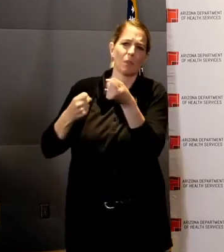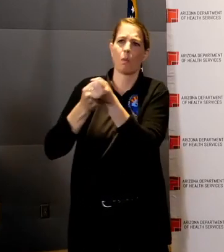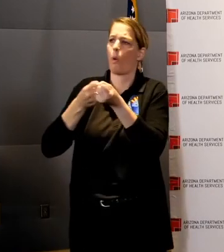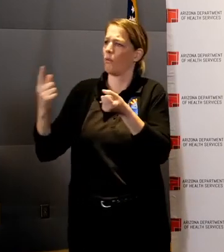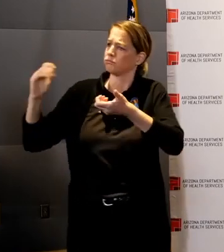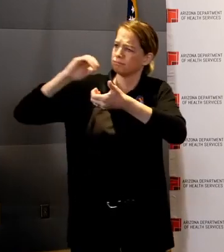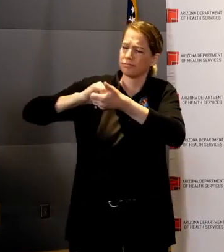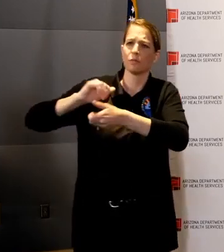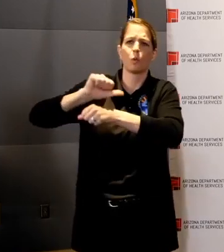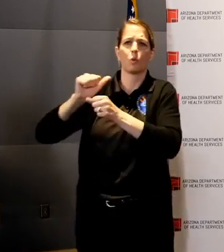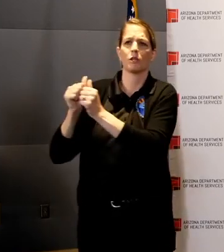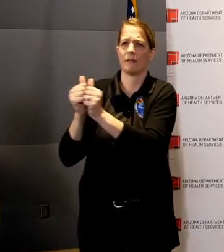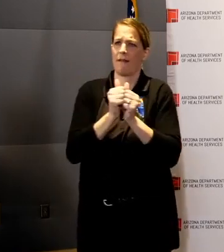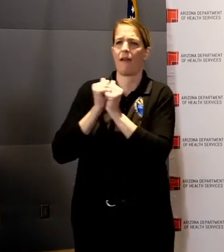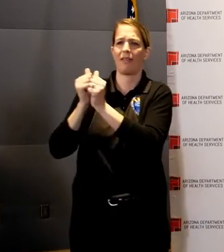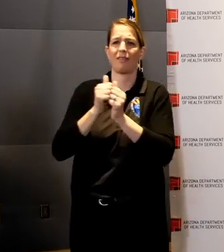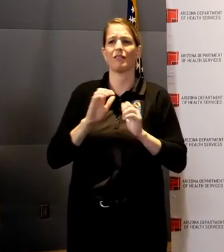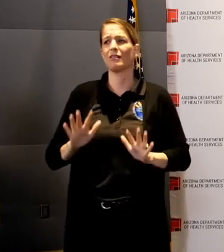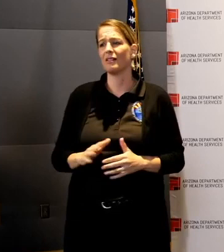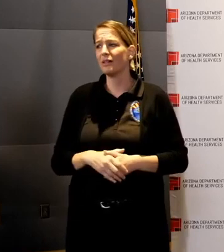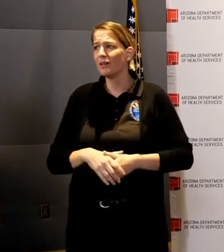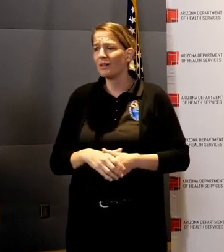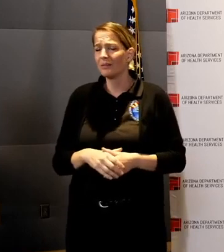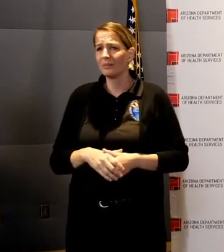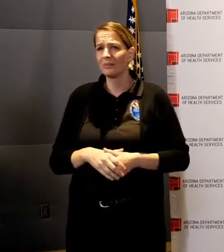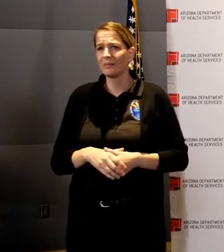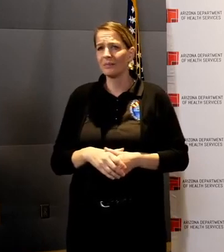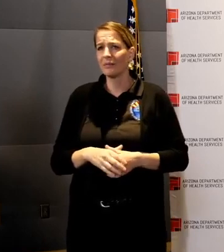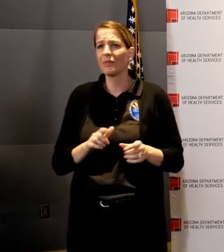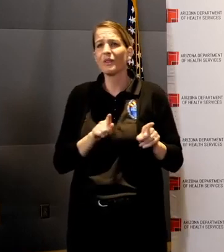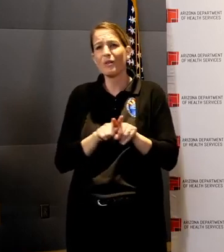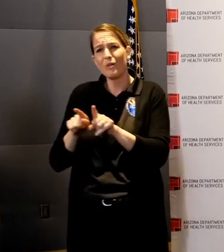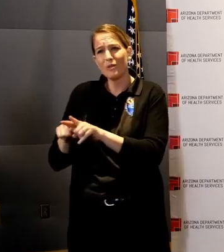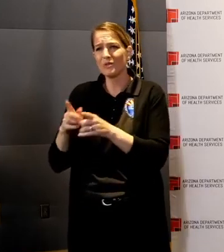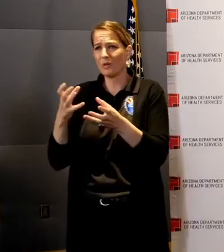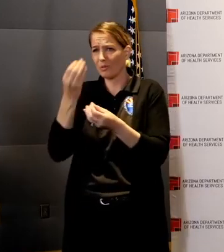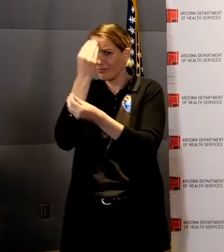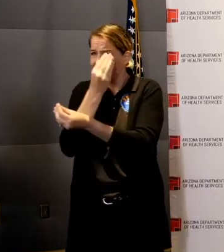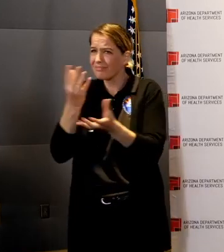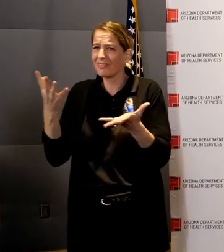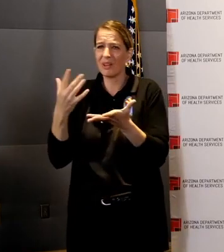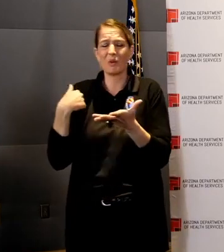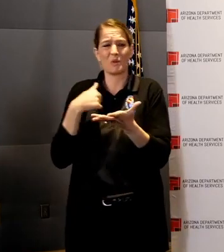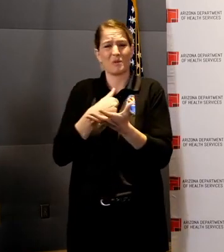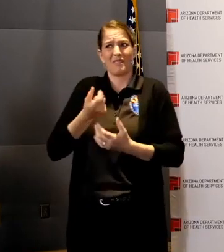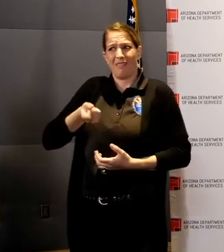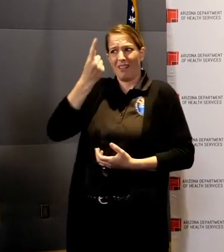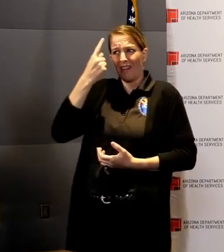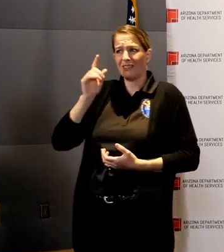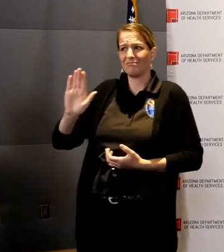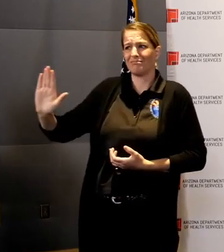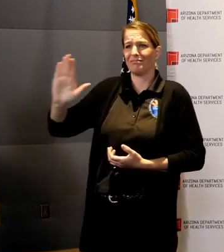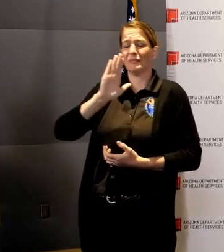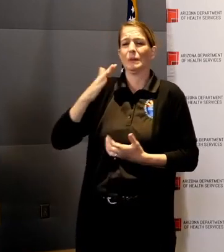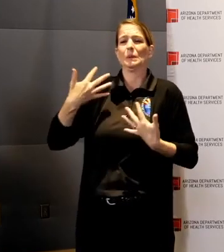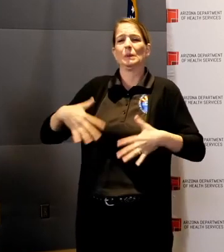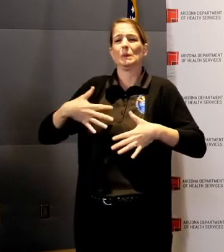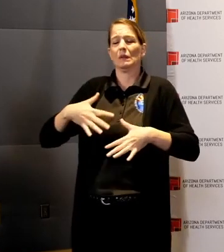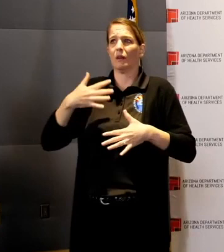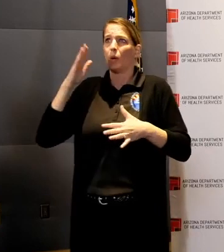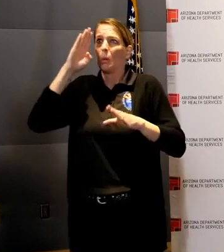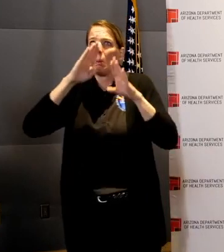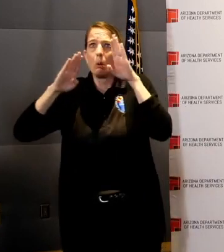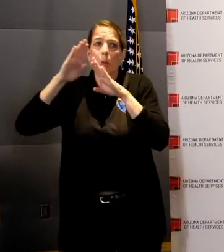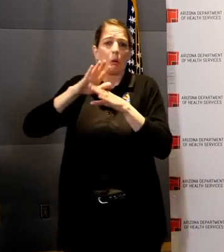real mental health impacts our citizens face in light of these recent events. Whether it's nutritional impacts for our